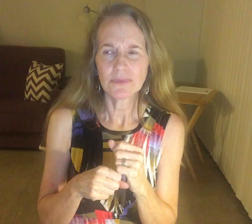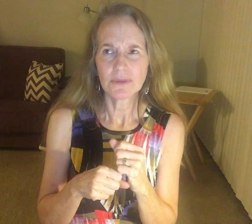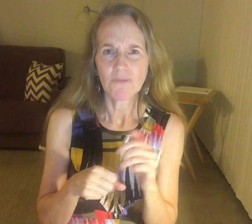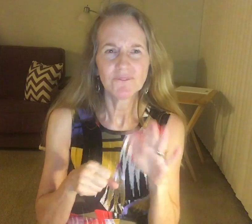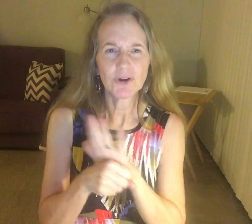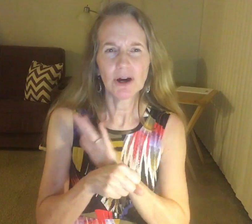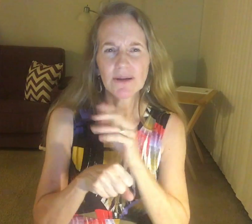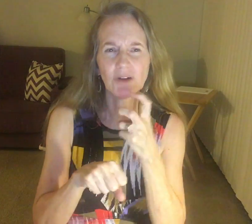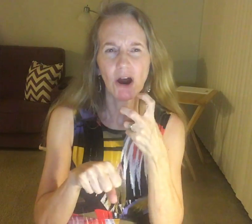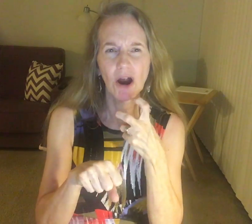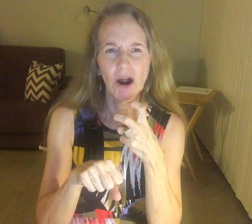horrible,